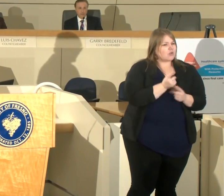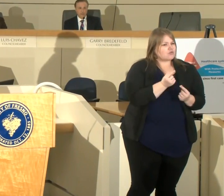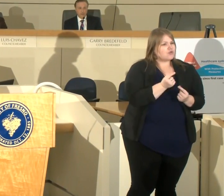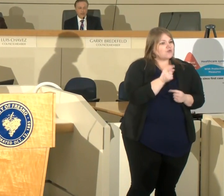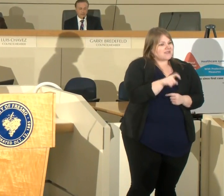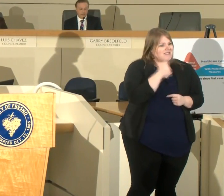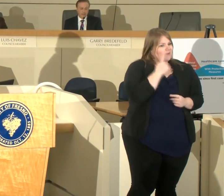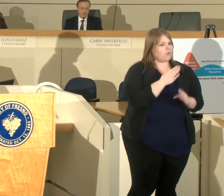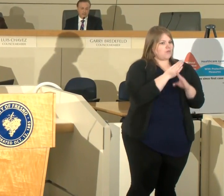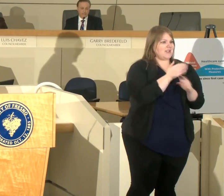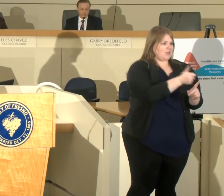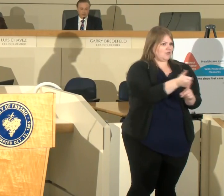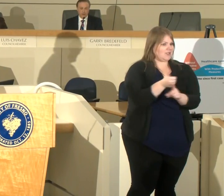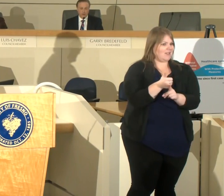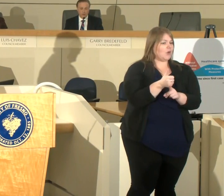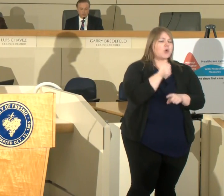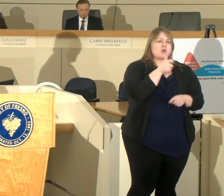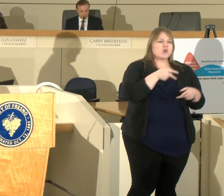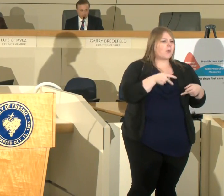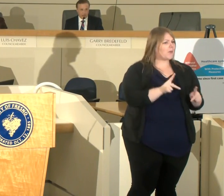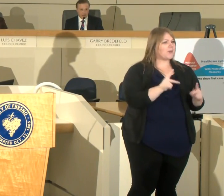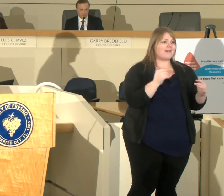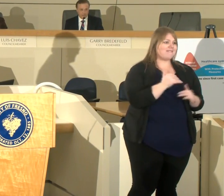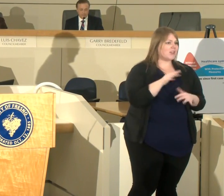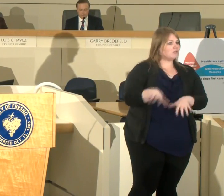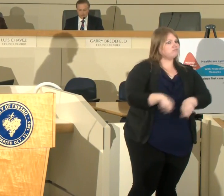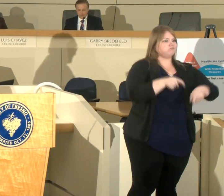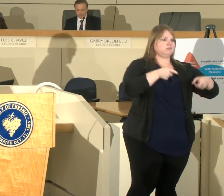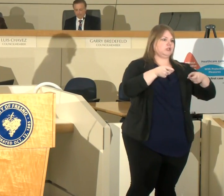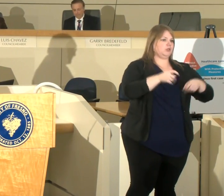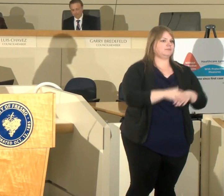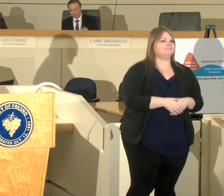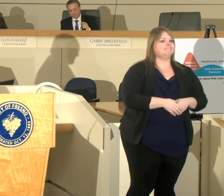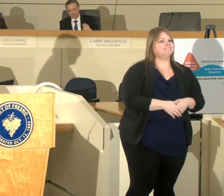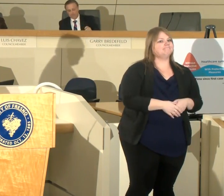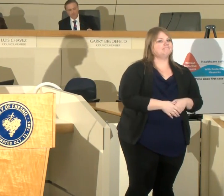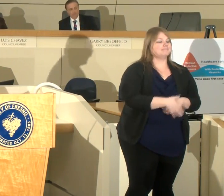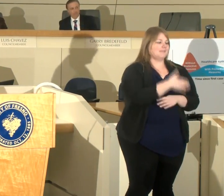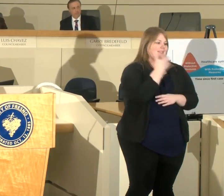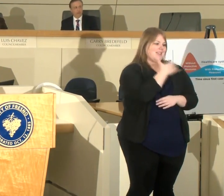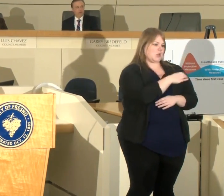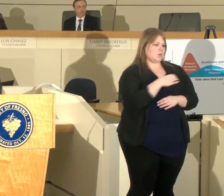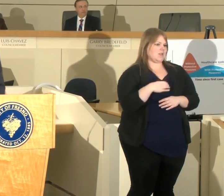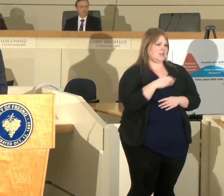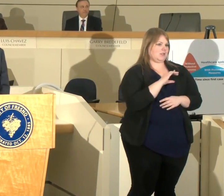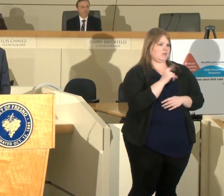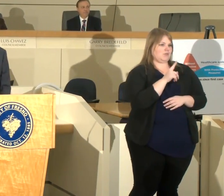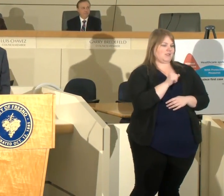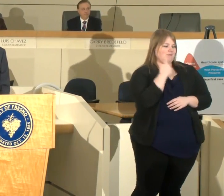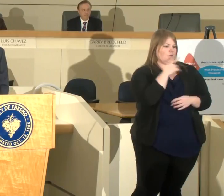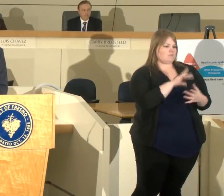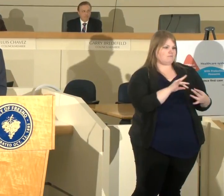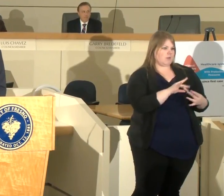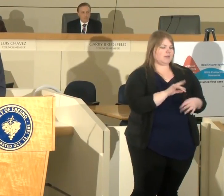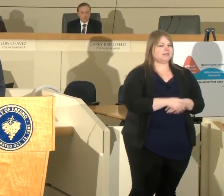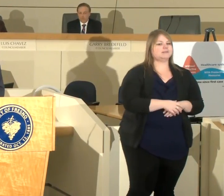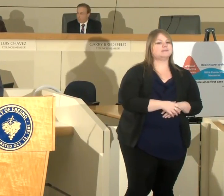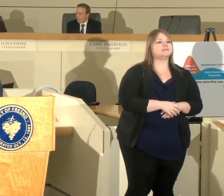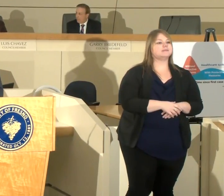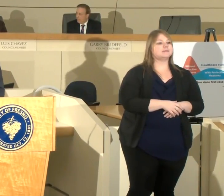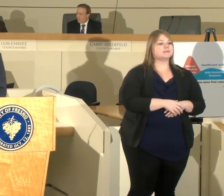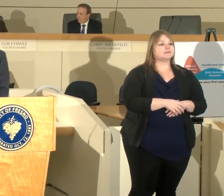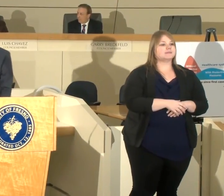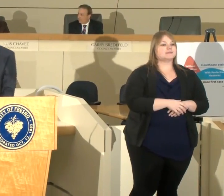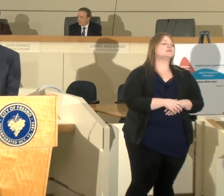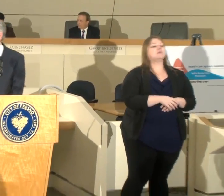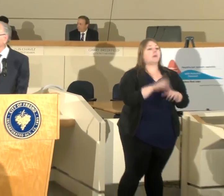and let's not let fear rule the day thank you council member braderfield for your thoughtful comments mr president i'd like